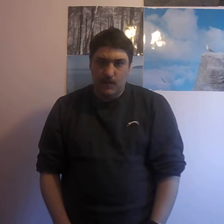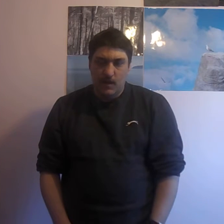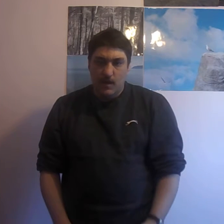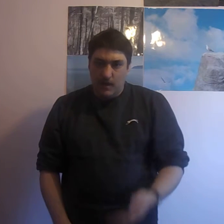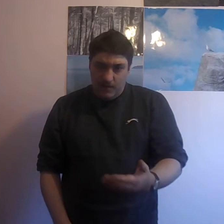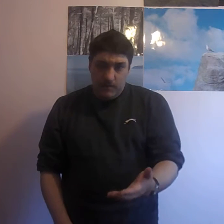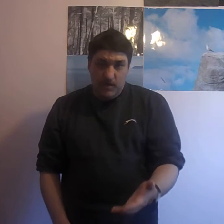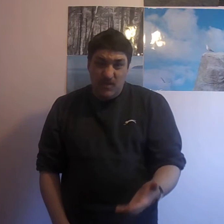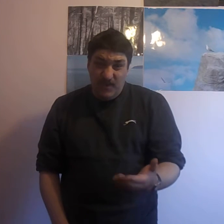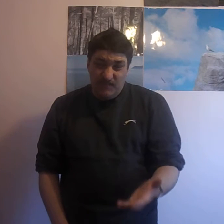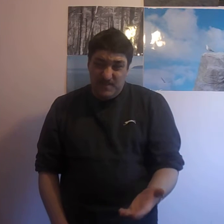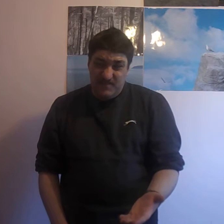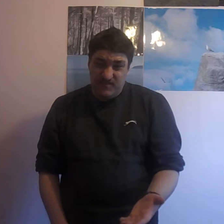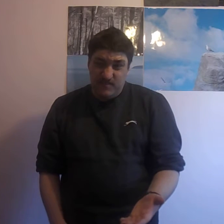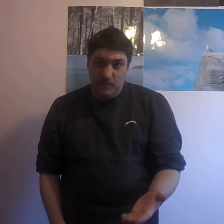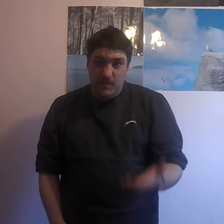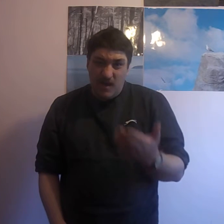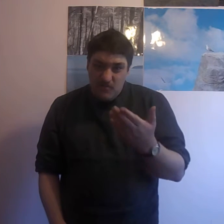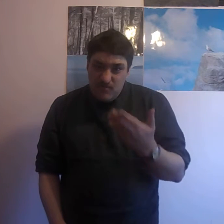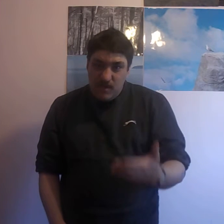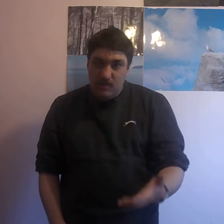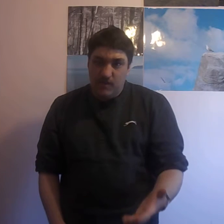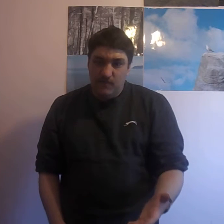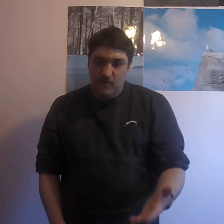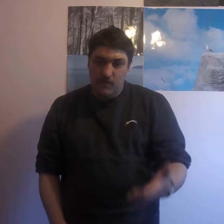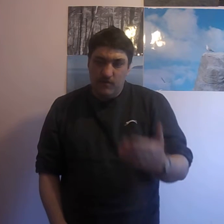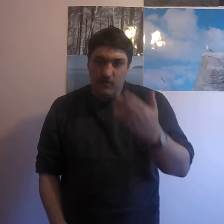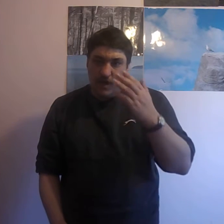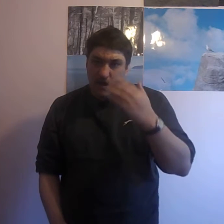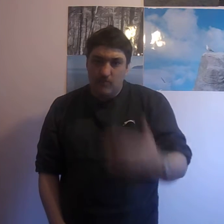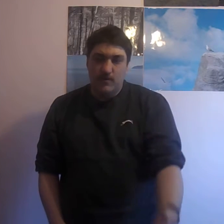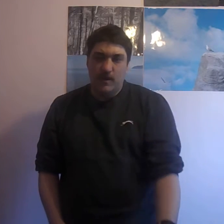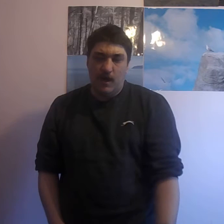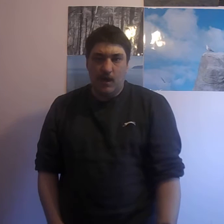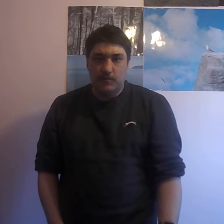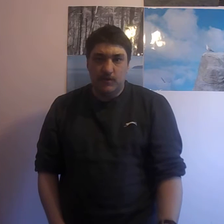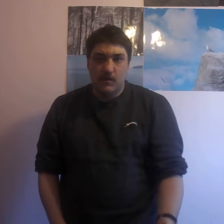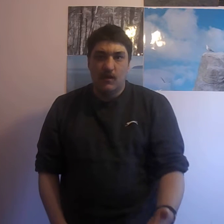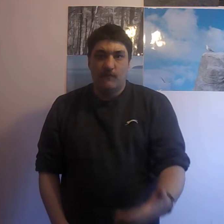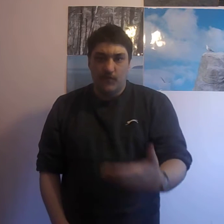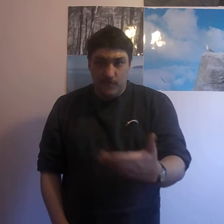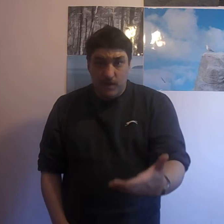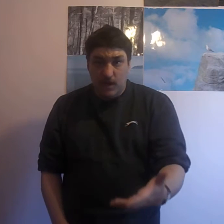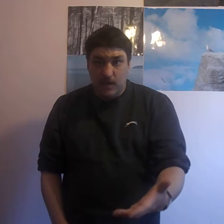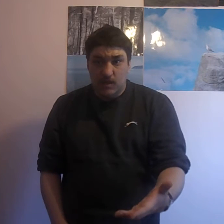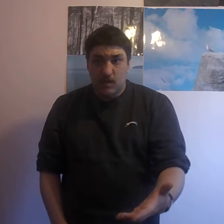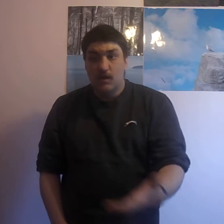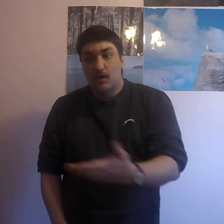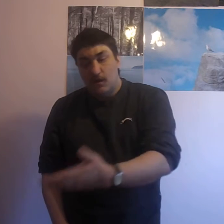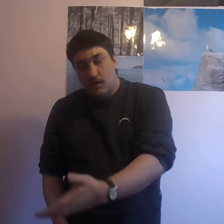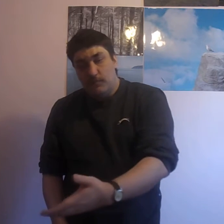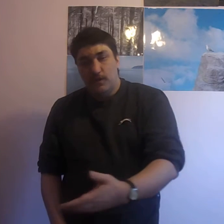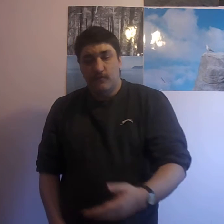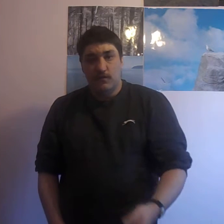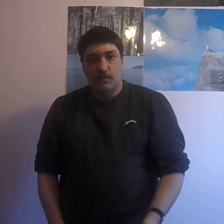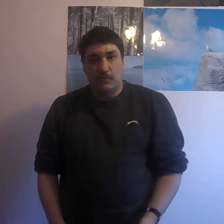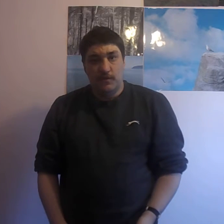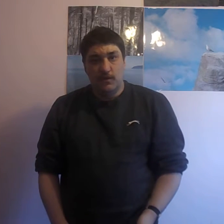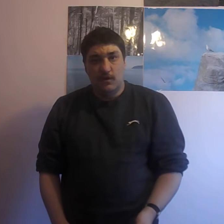Now, as somebody who loved Plants vs. Zombies, I was really looking forward to. And I was really hyped for the release of Plants vs. Zombies Garden